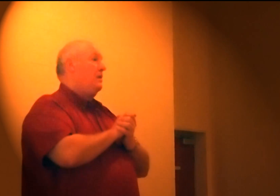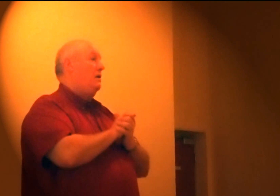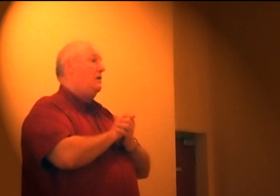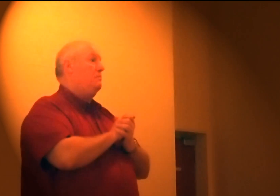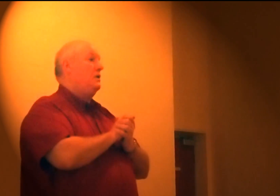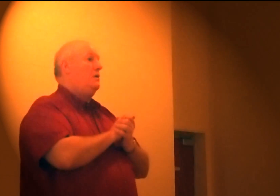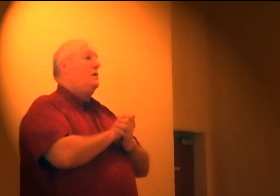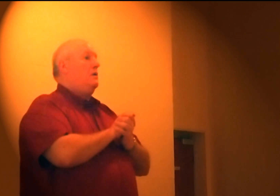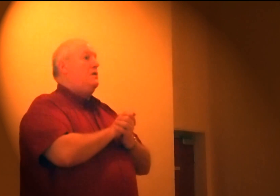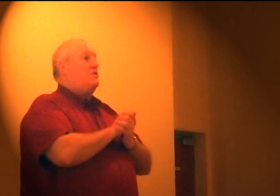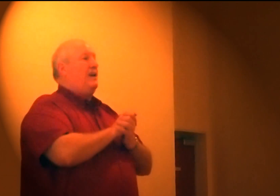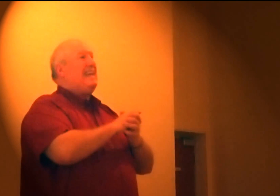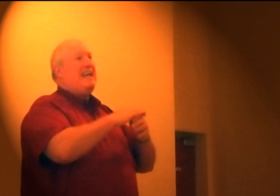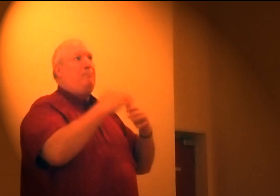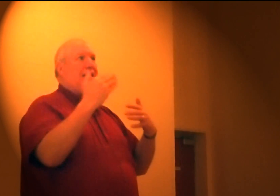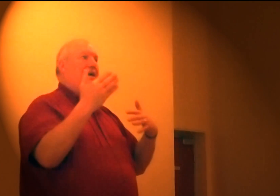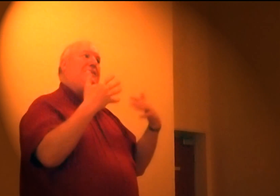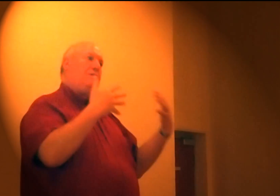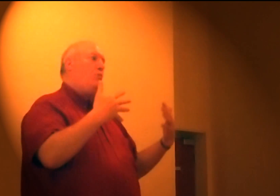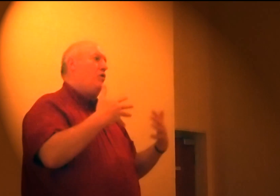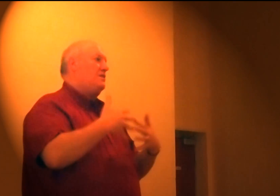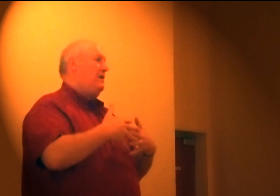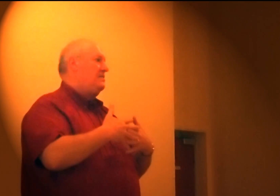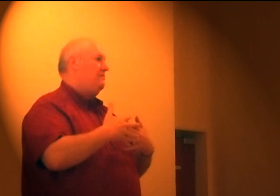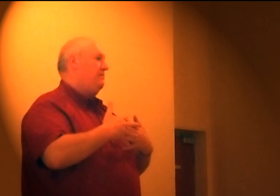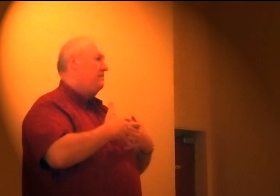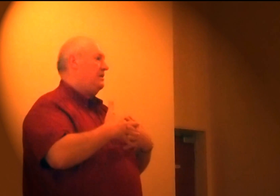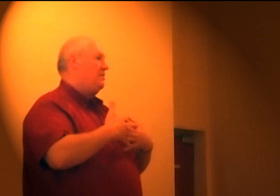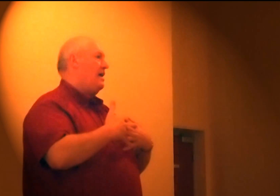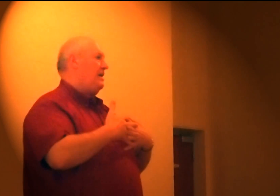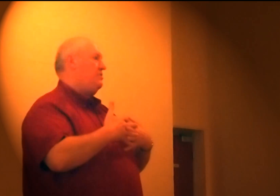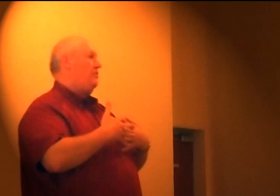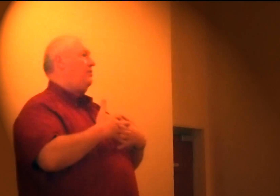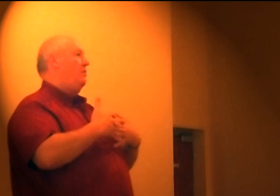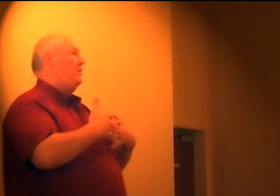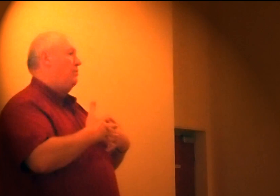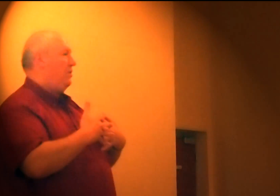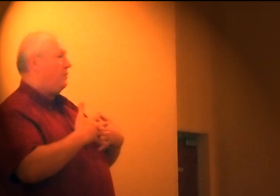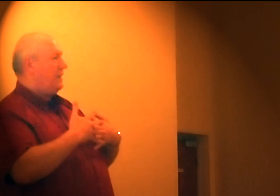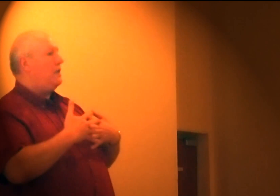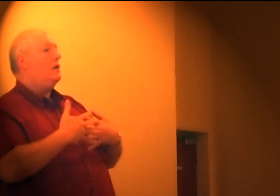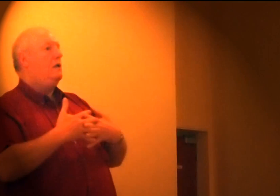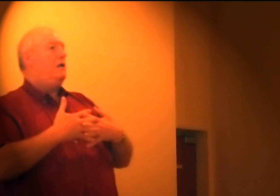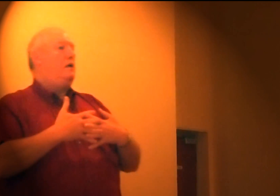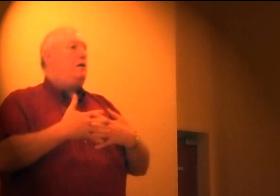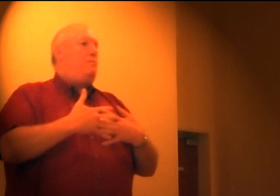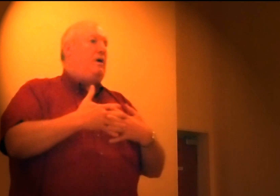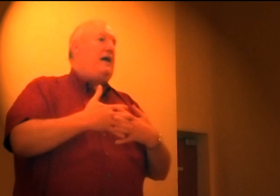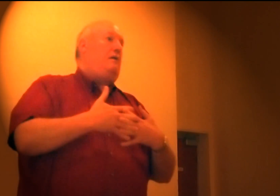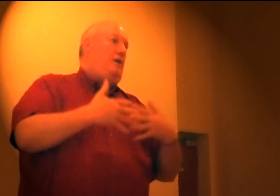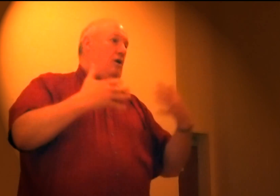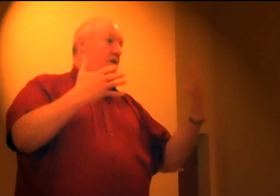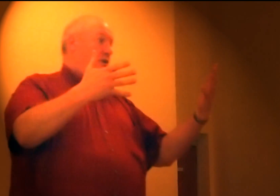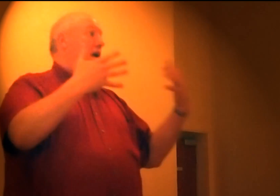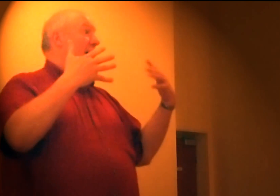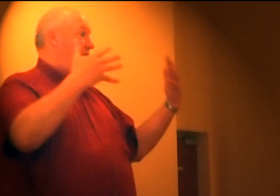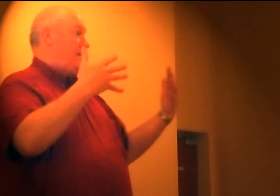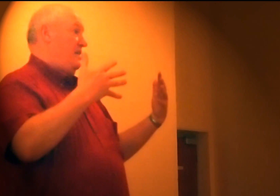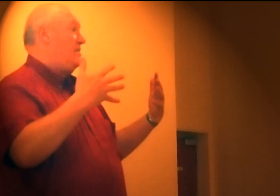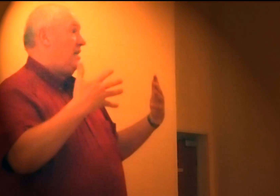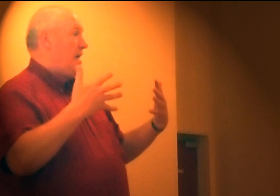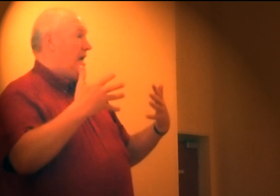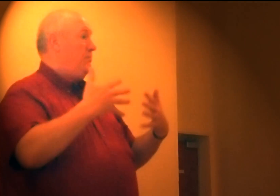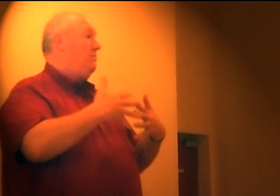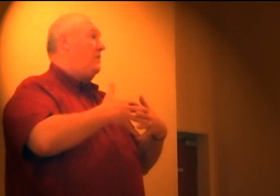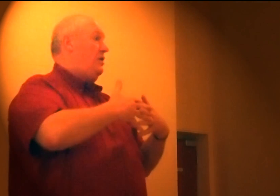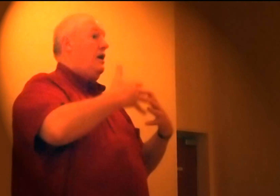so it can be done it's a little more expensive it's a lot easier to do it when you're building it but you know if you have